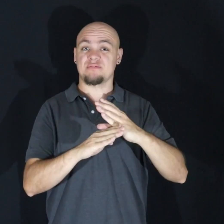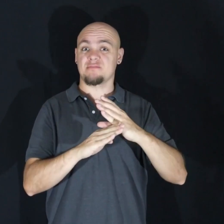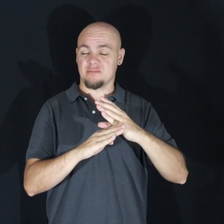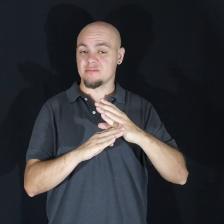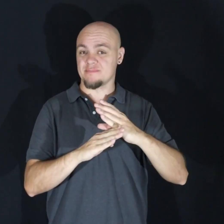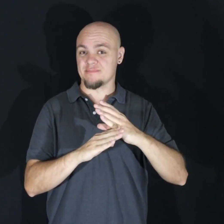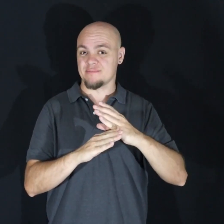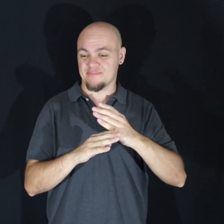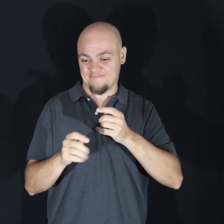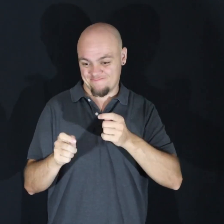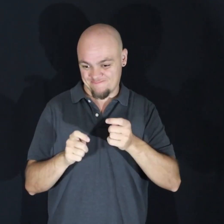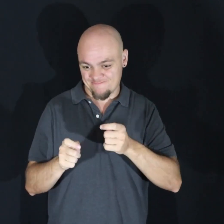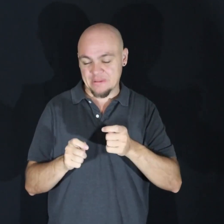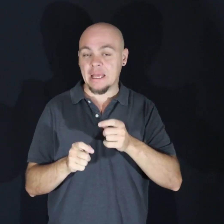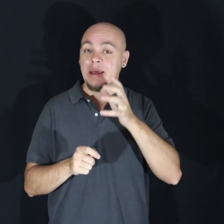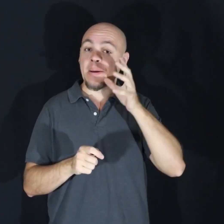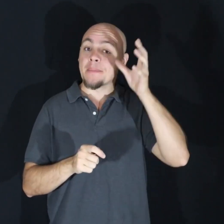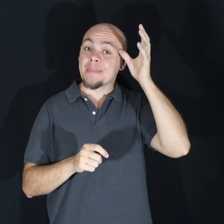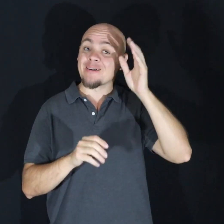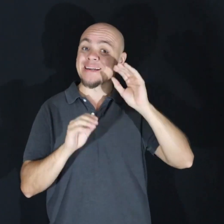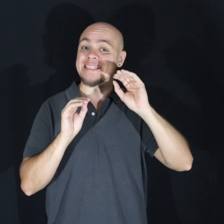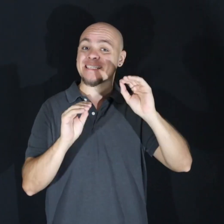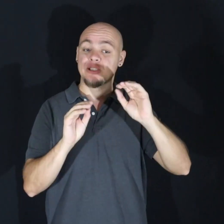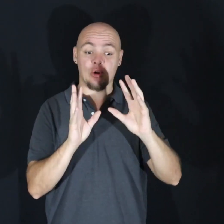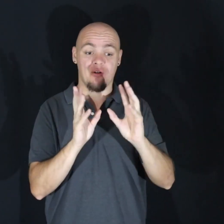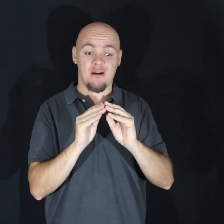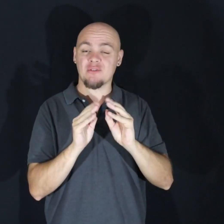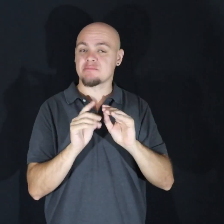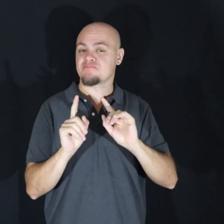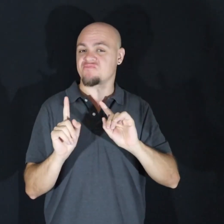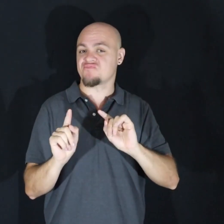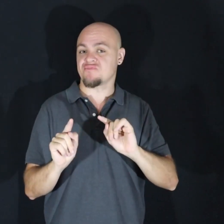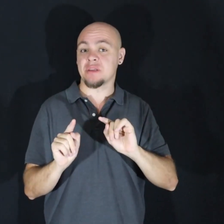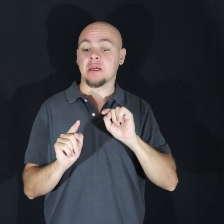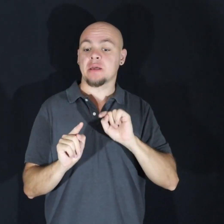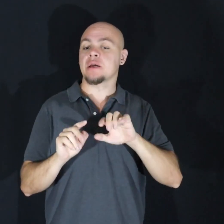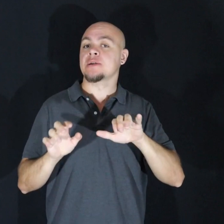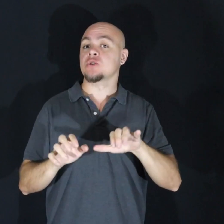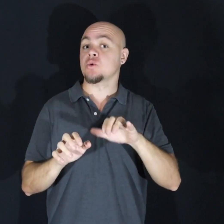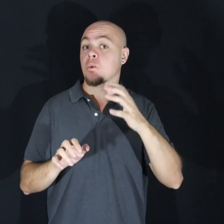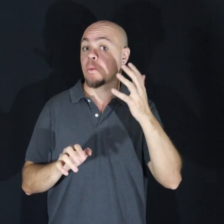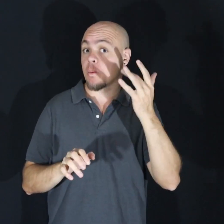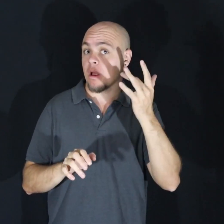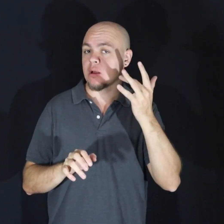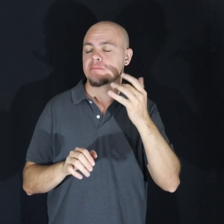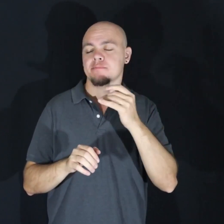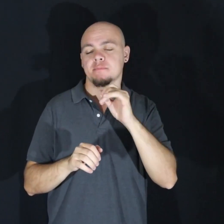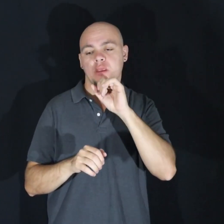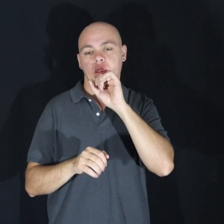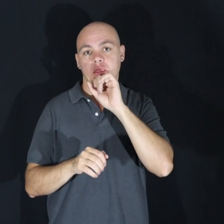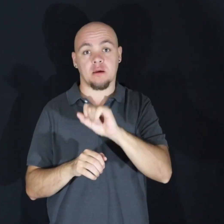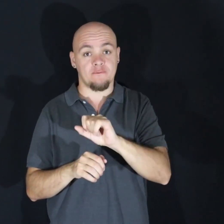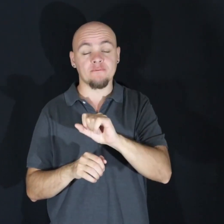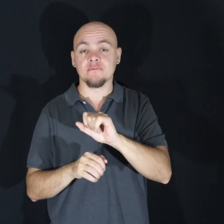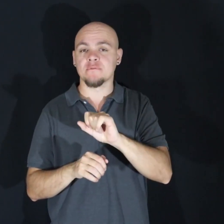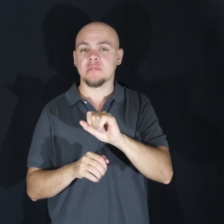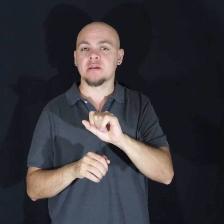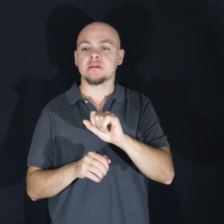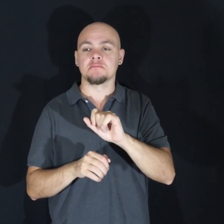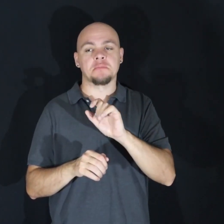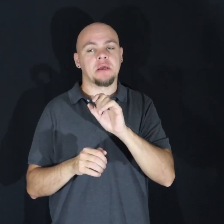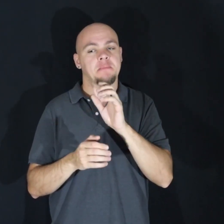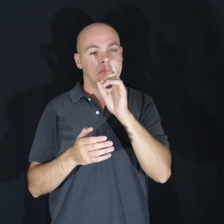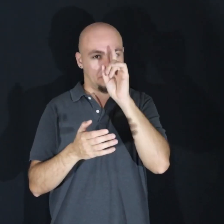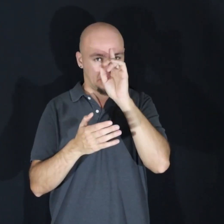parent-teacher conferences, and so much more. They do this because they love and believe in their spouse,